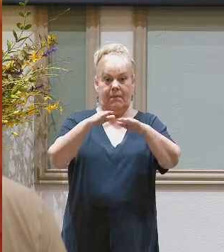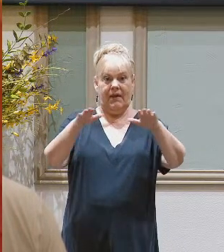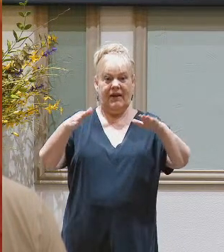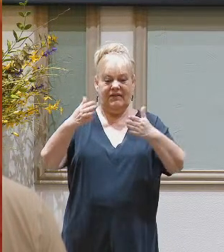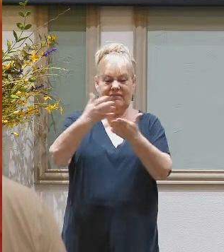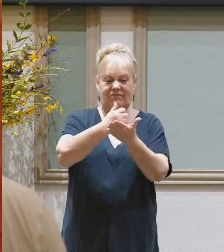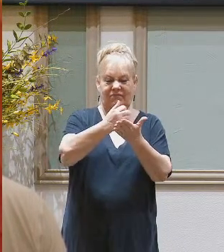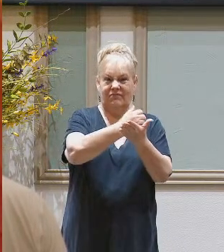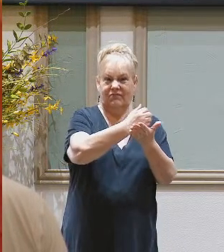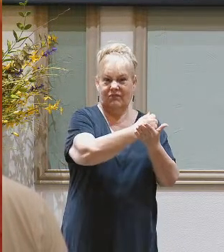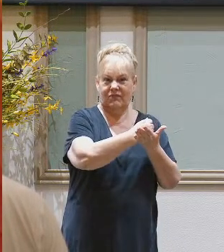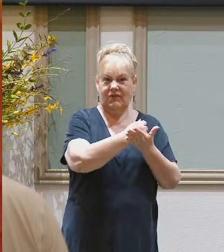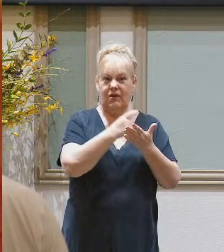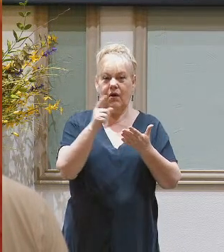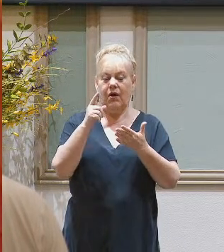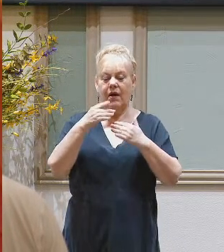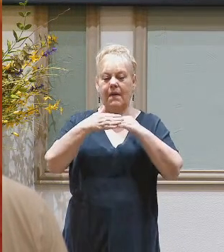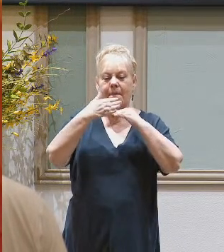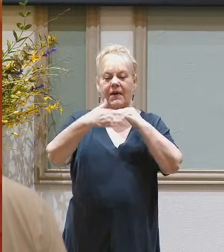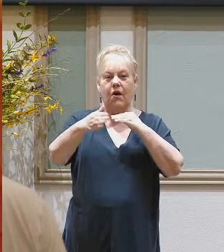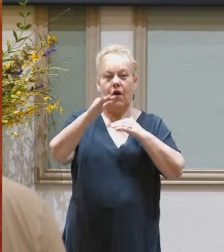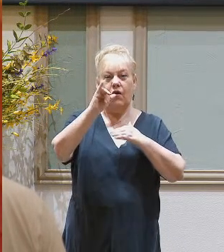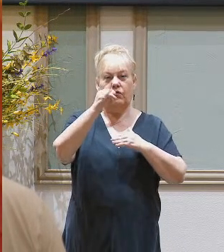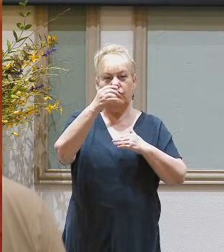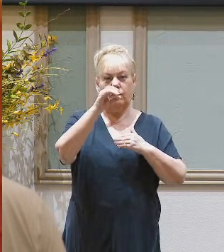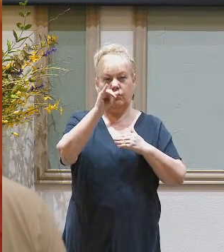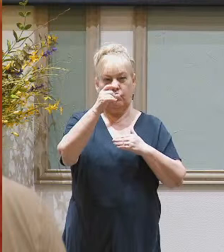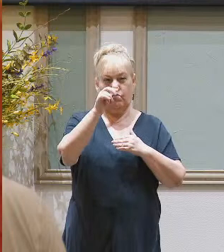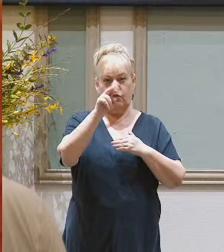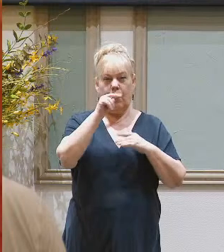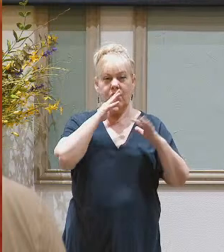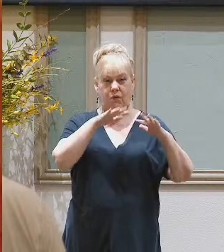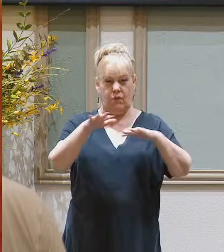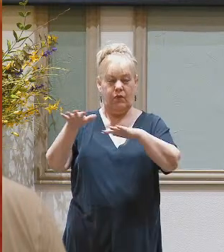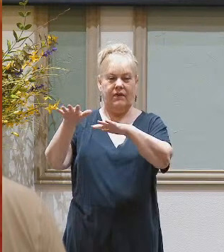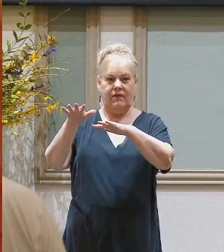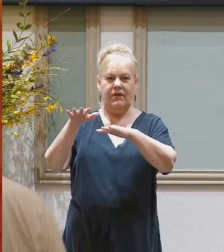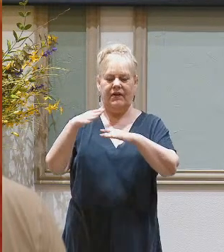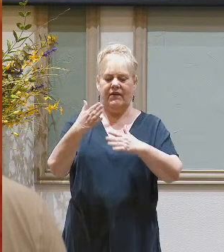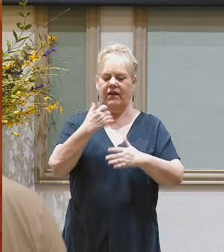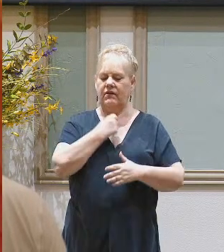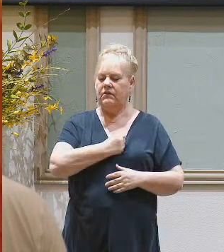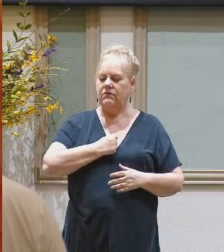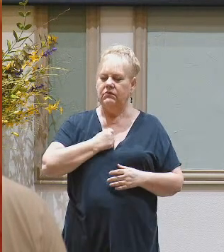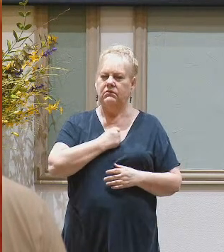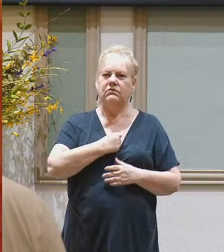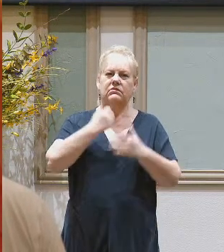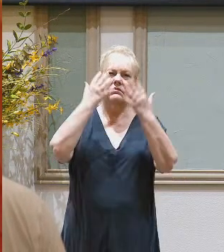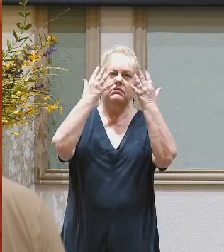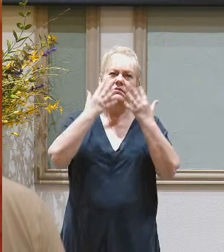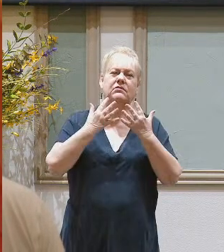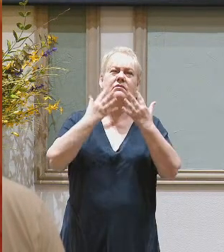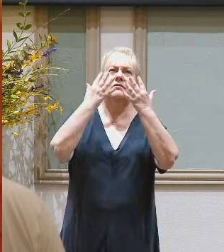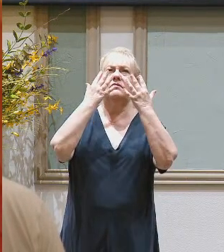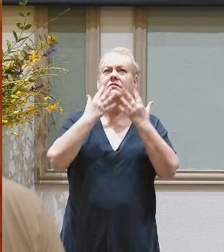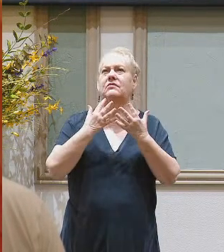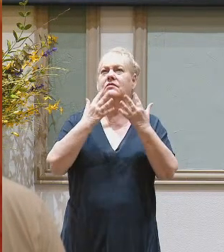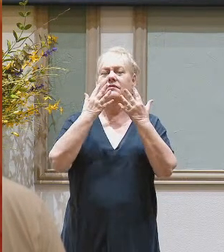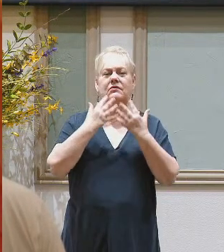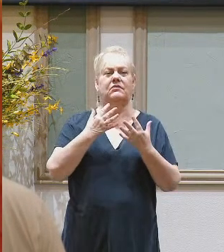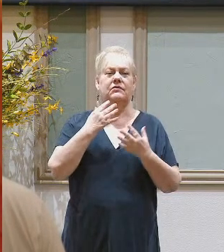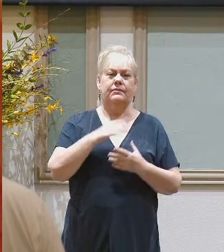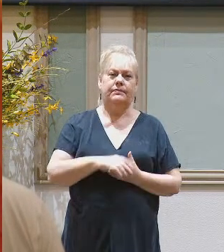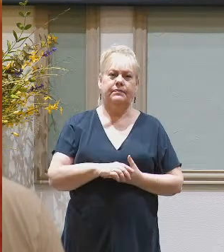which is beyond the Jordan, they lamented there with a very great and grievous lamentation.